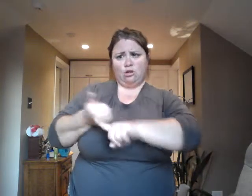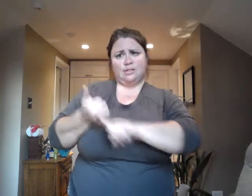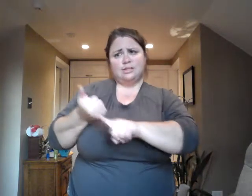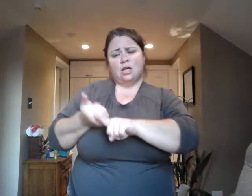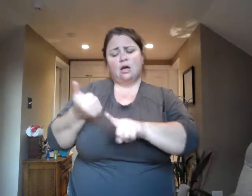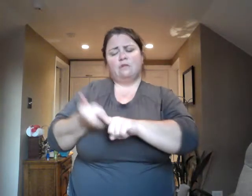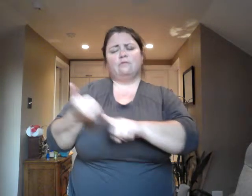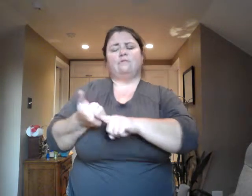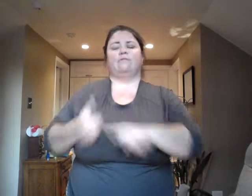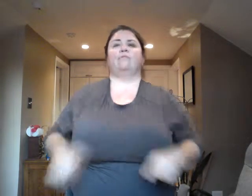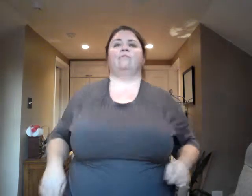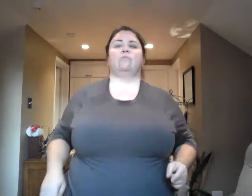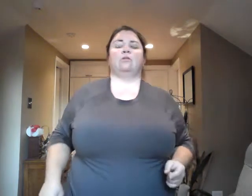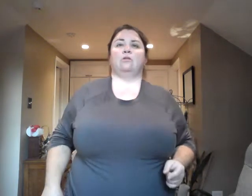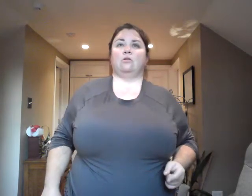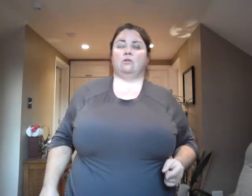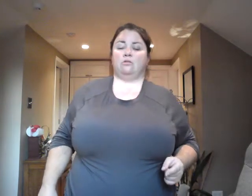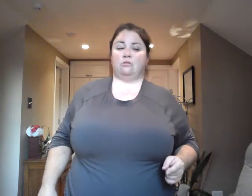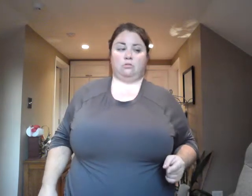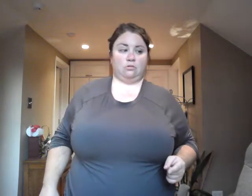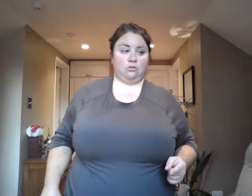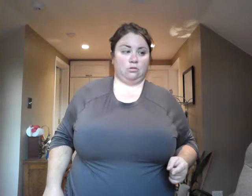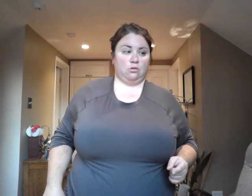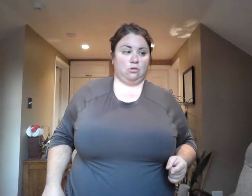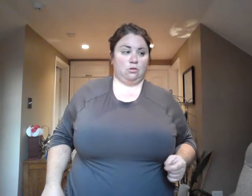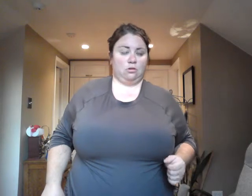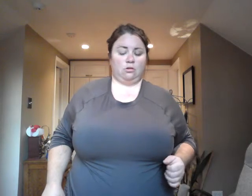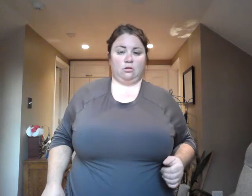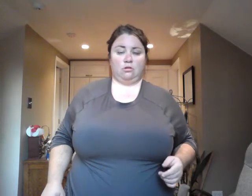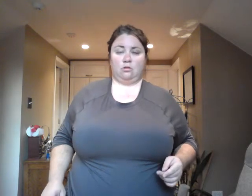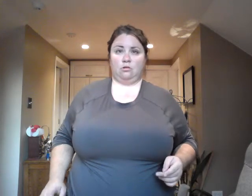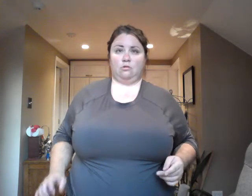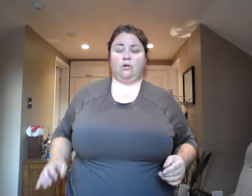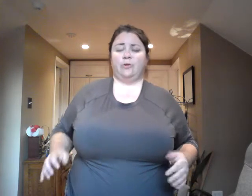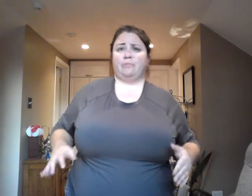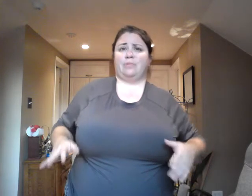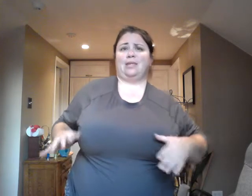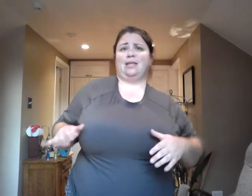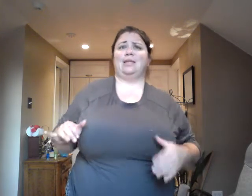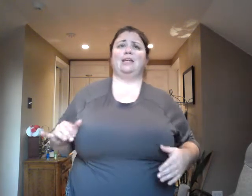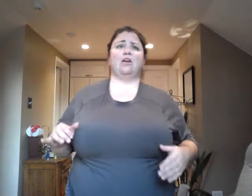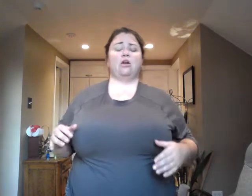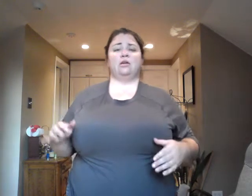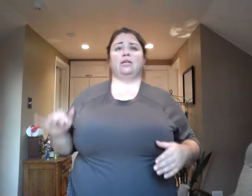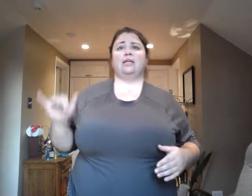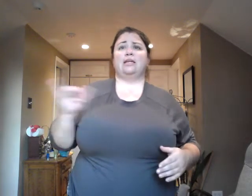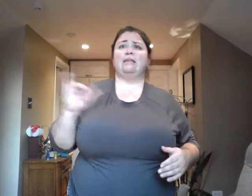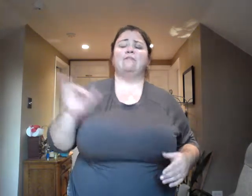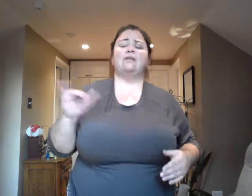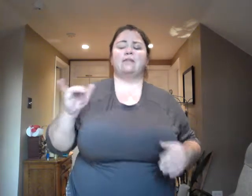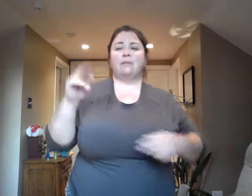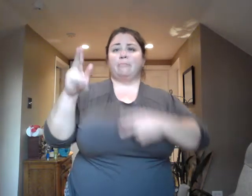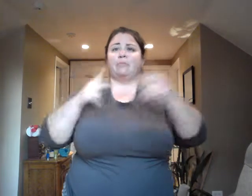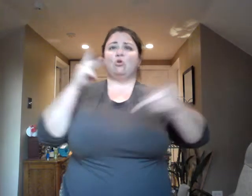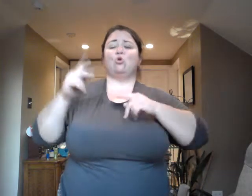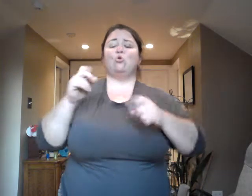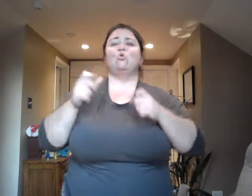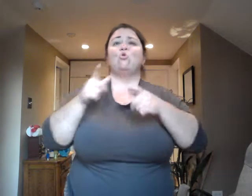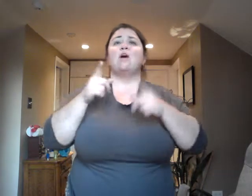all have fear in our lives. Even the people who are very successful and self-confident, who are out there making